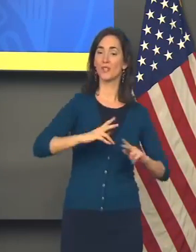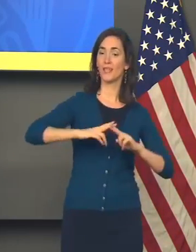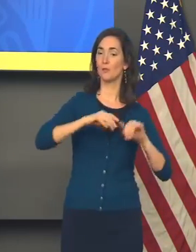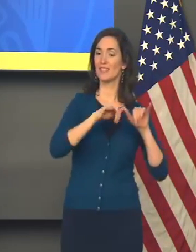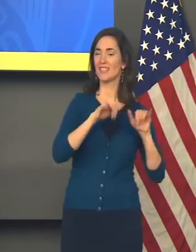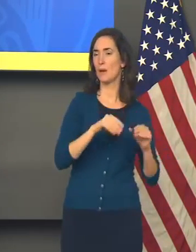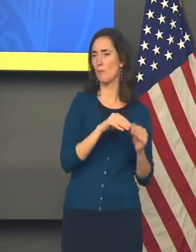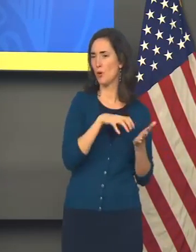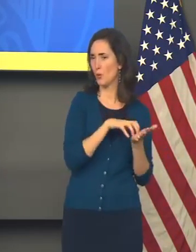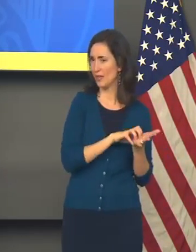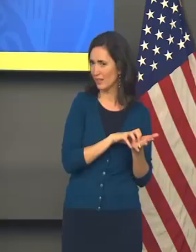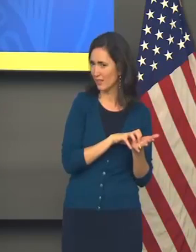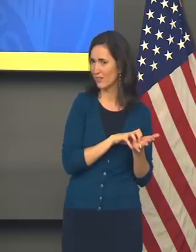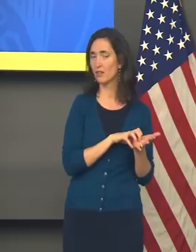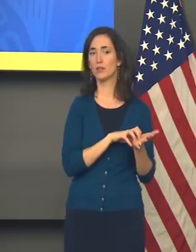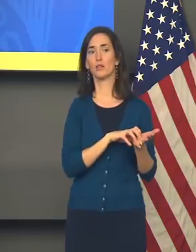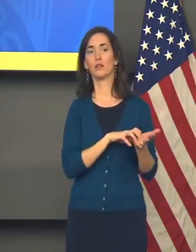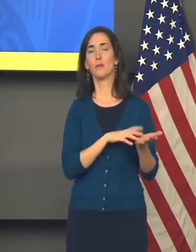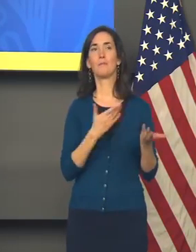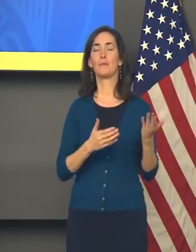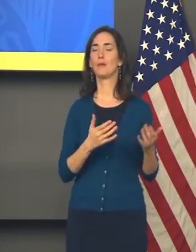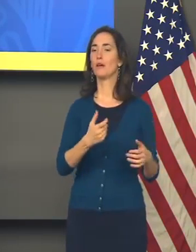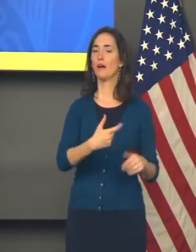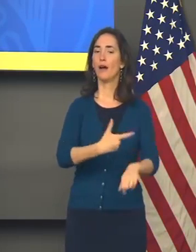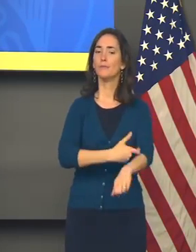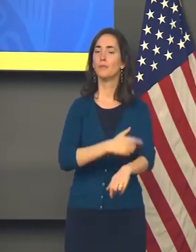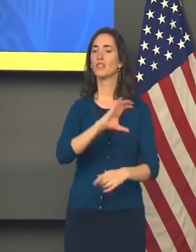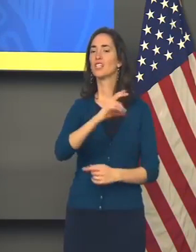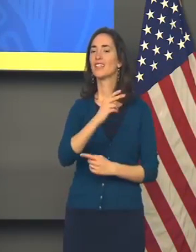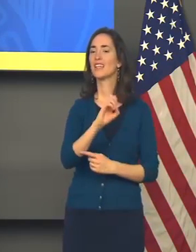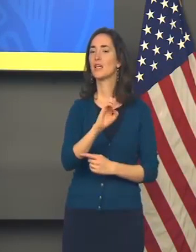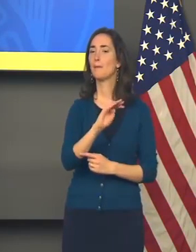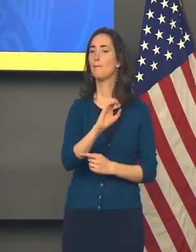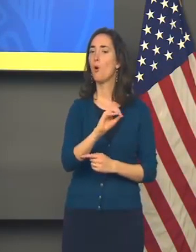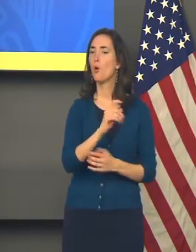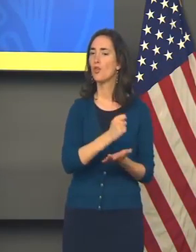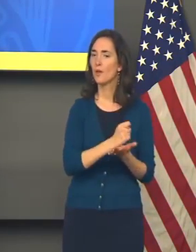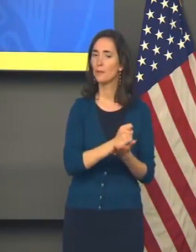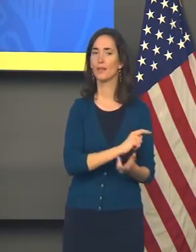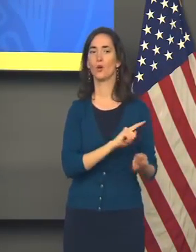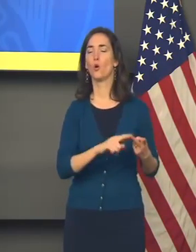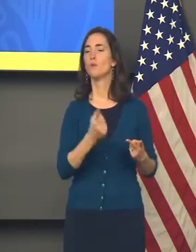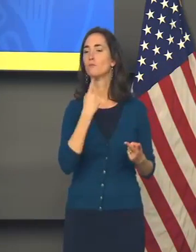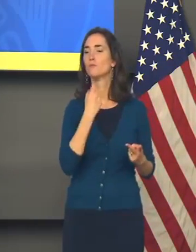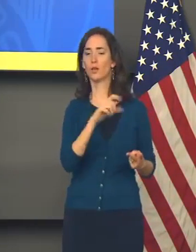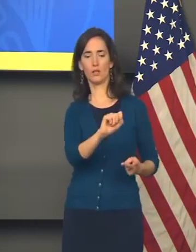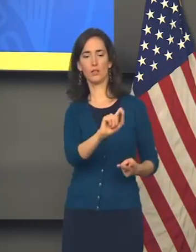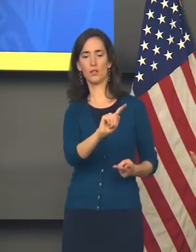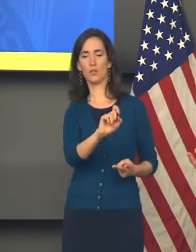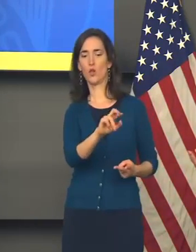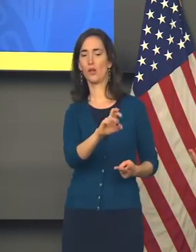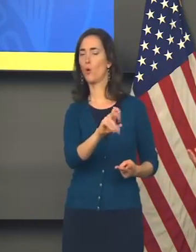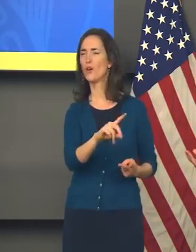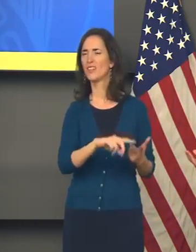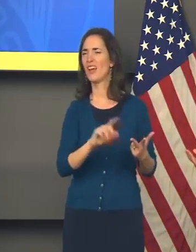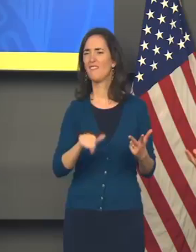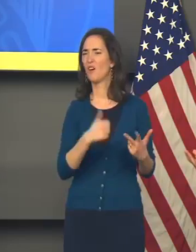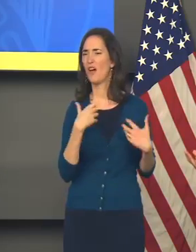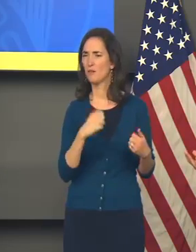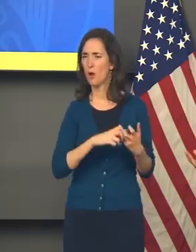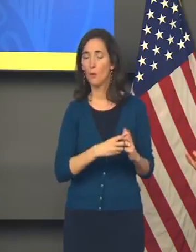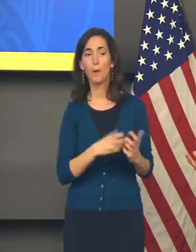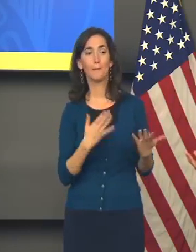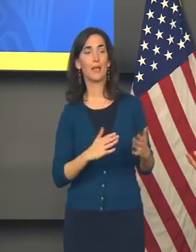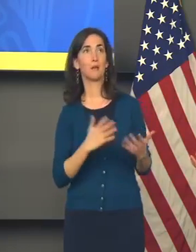because they are taking chemotherapy or they're taking chronic steroids or they have an underlying condition, they might get, I'm just going to say